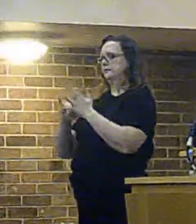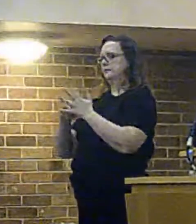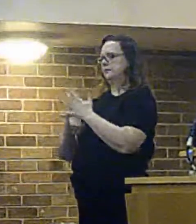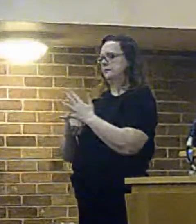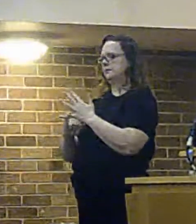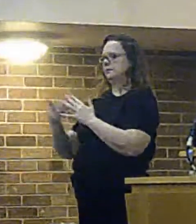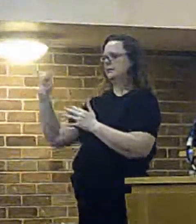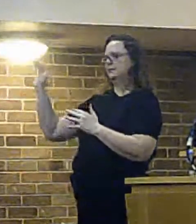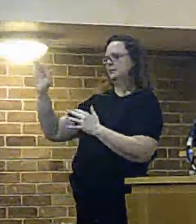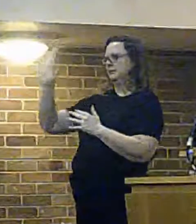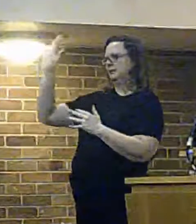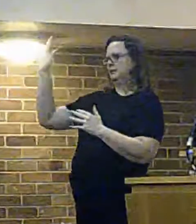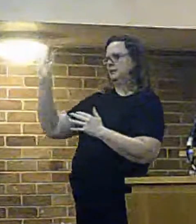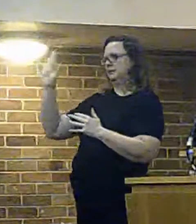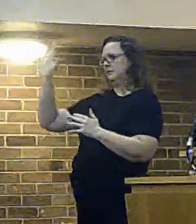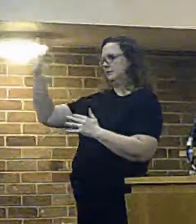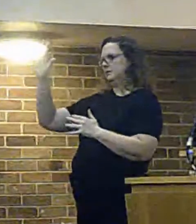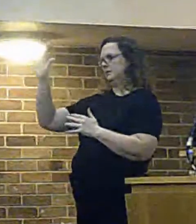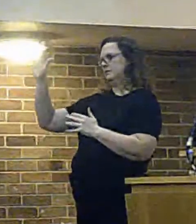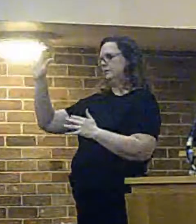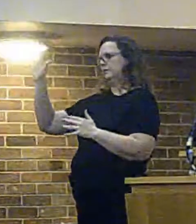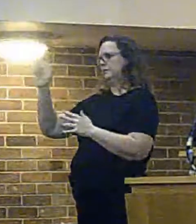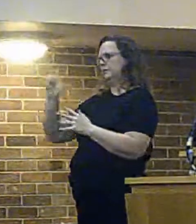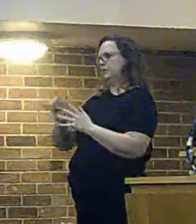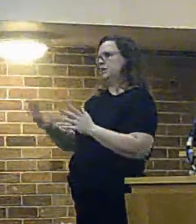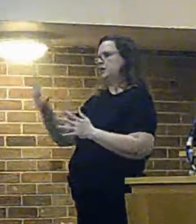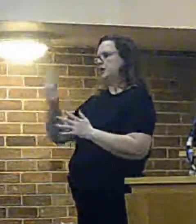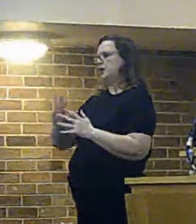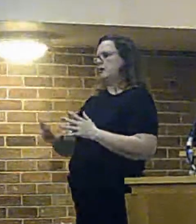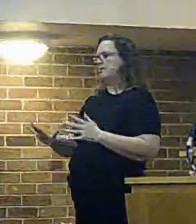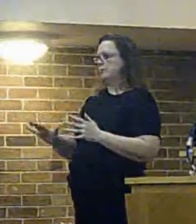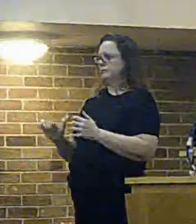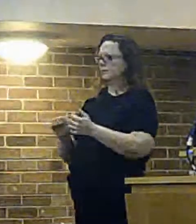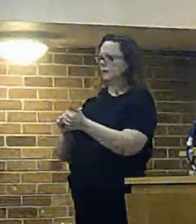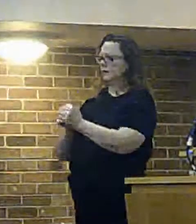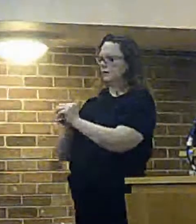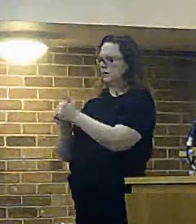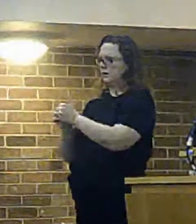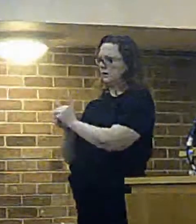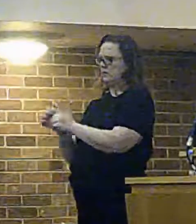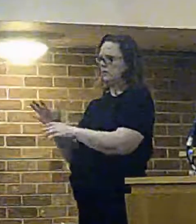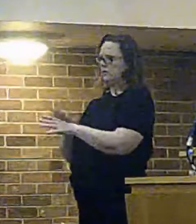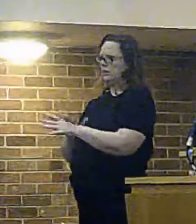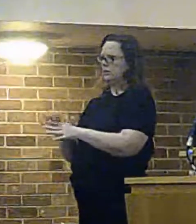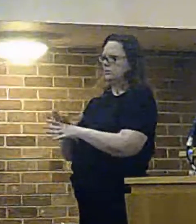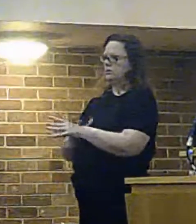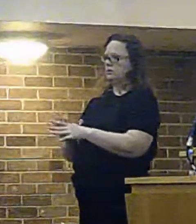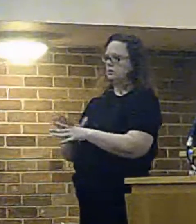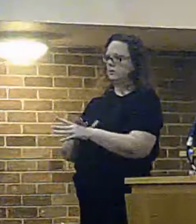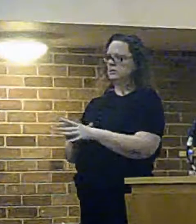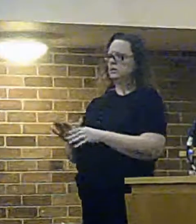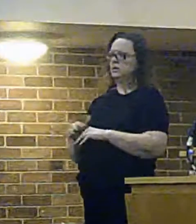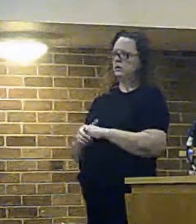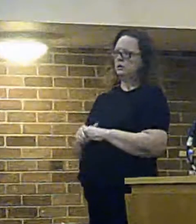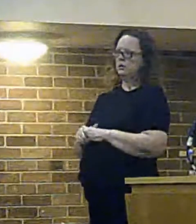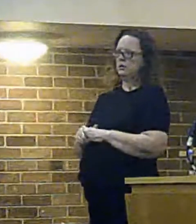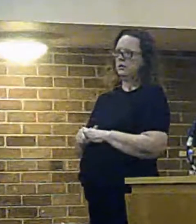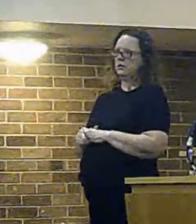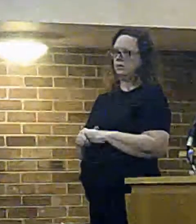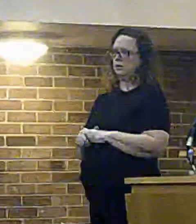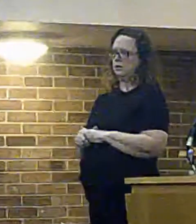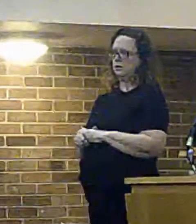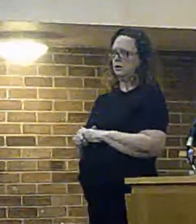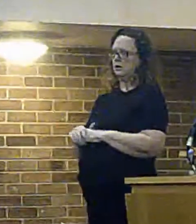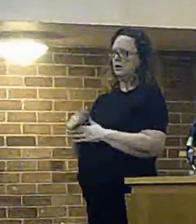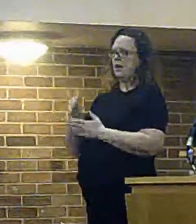ceded across to cheshire so that mutual arrangement is not something we have a legal agreement with cheshire and that is